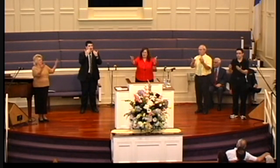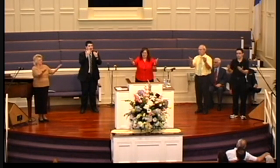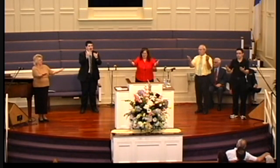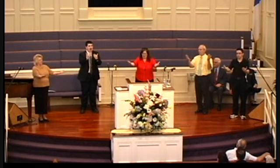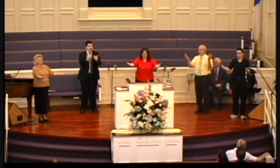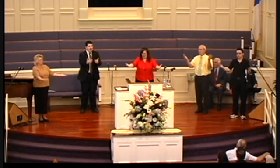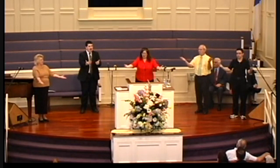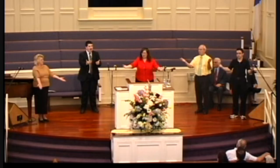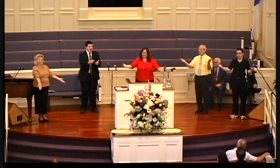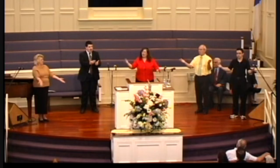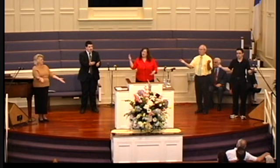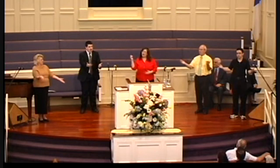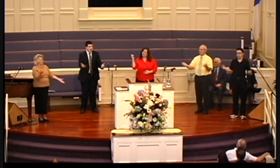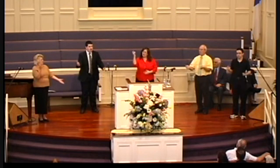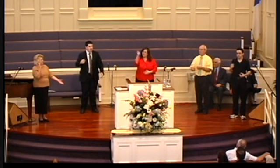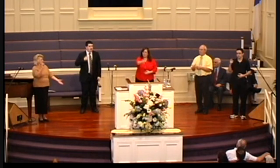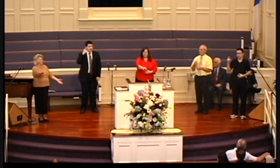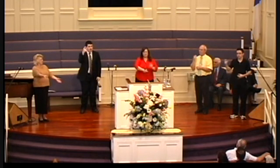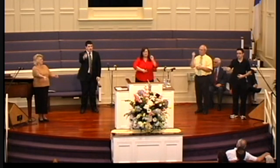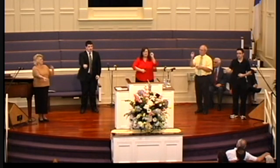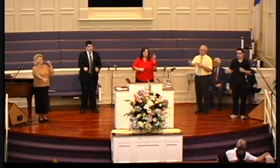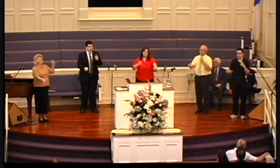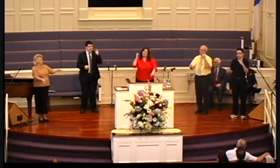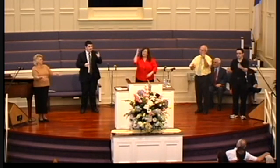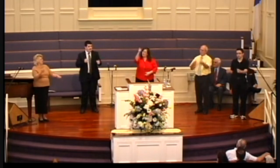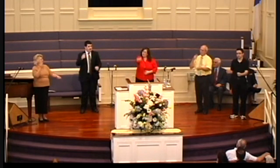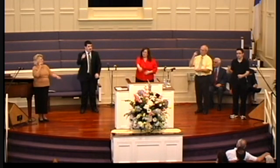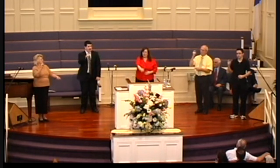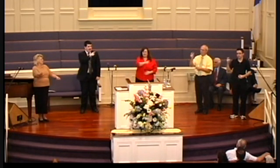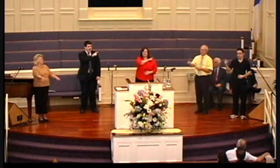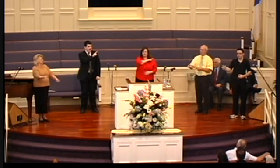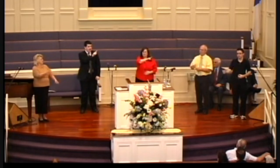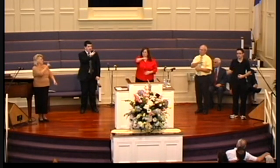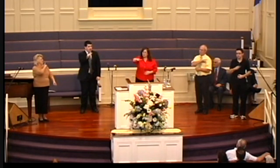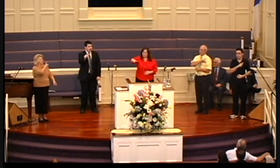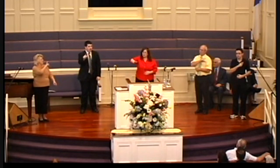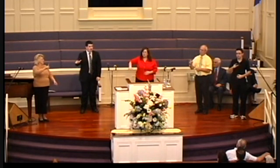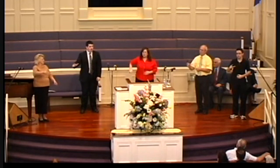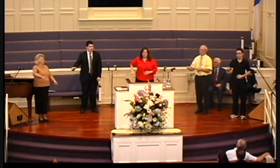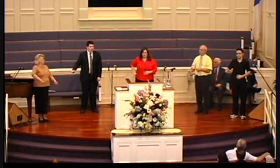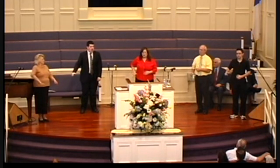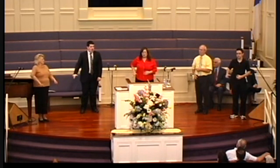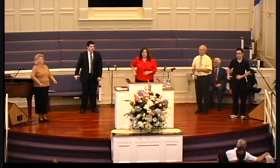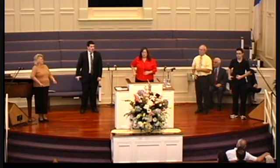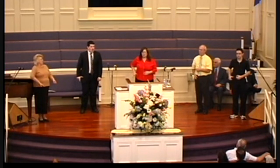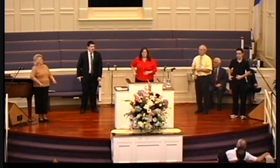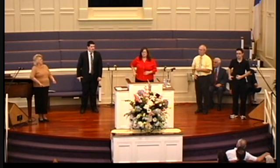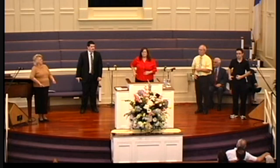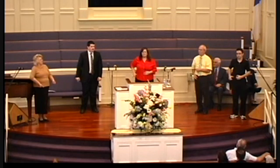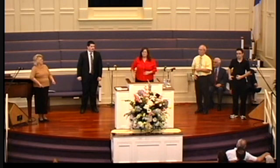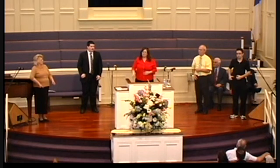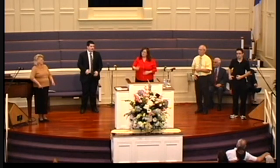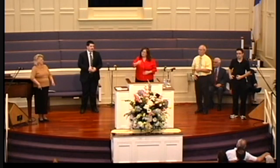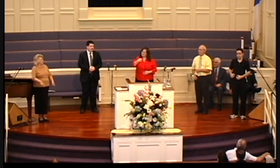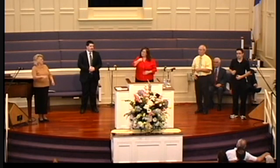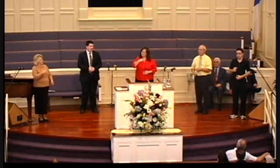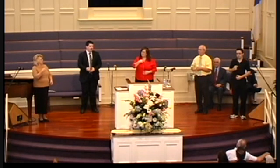Thank you for giving to the Lord